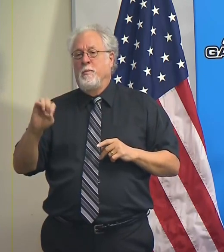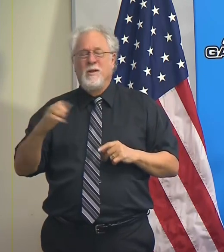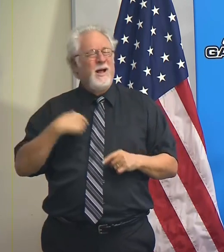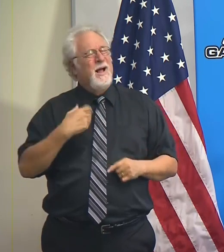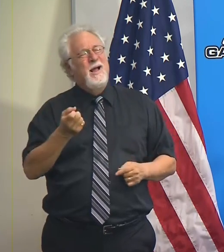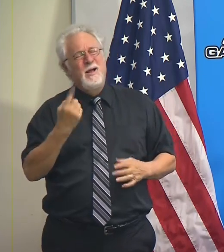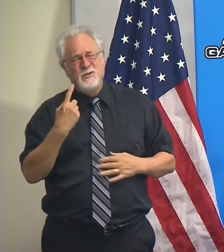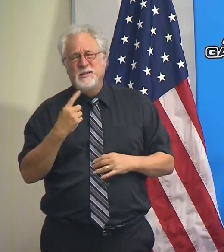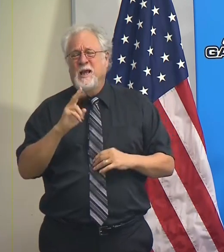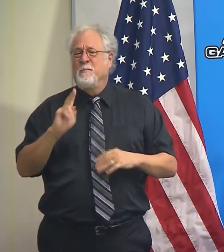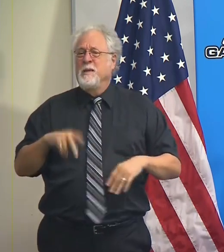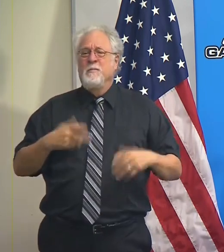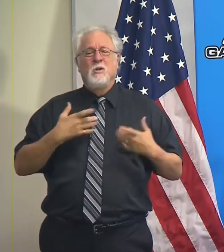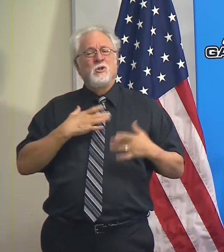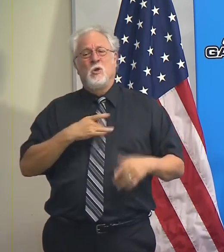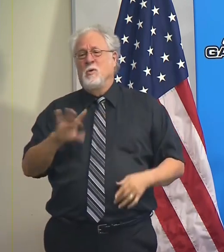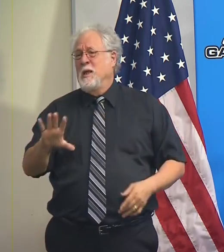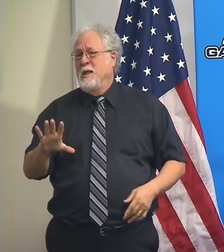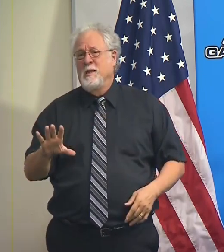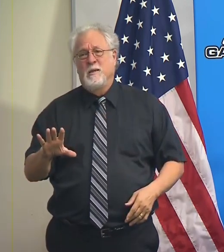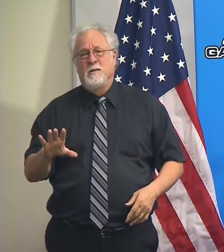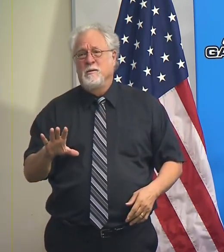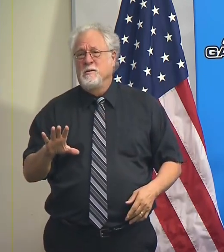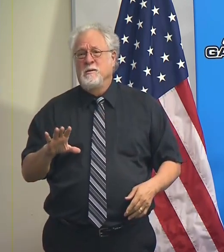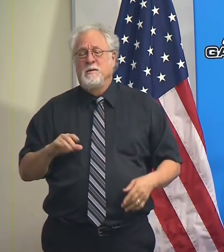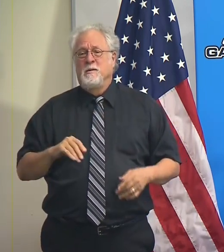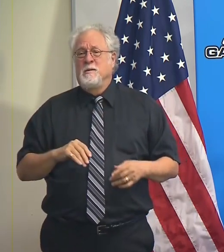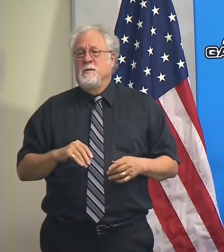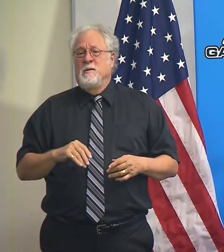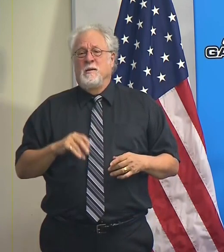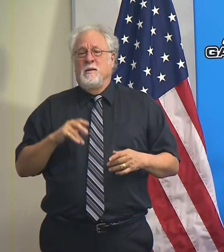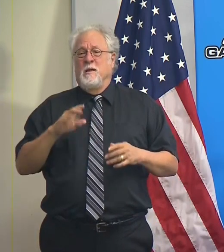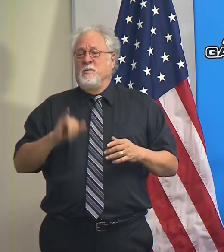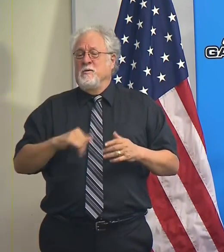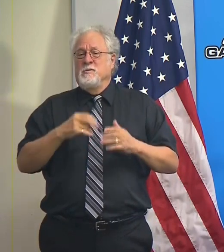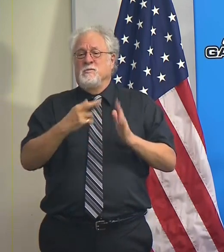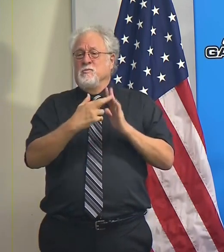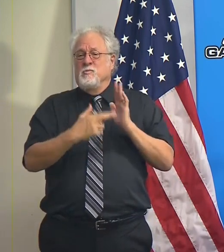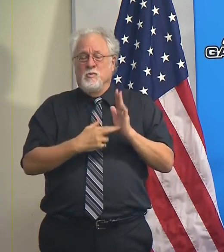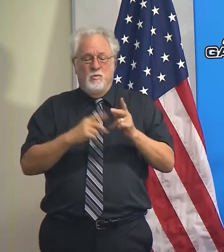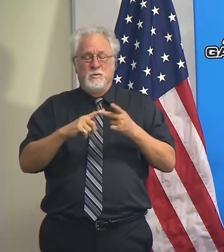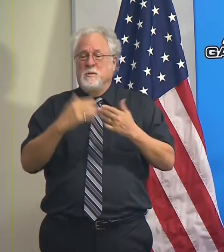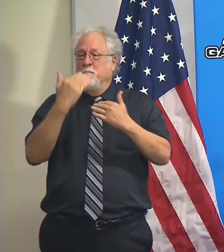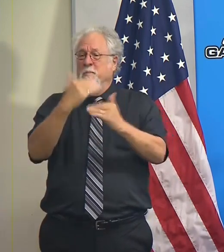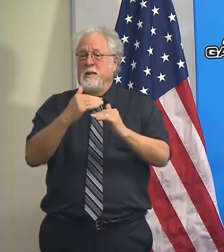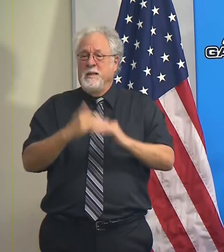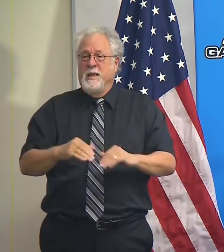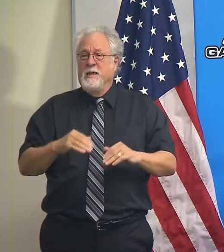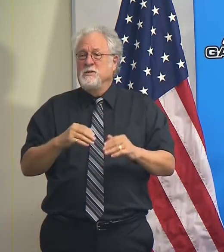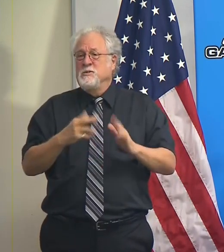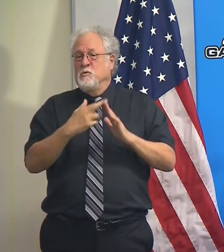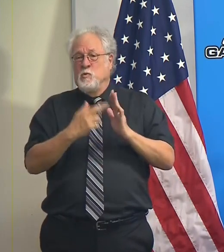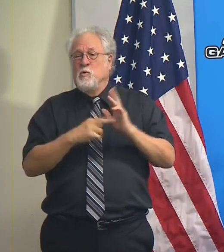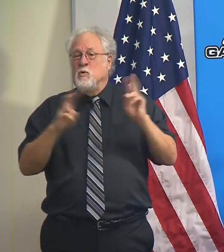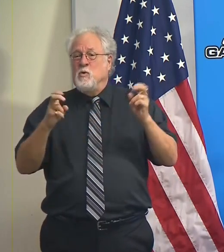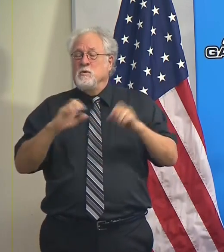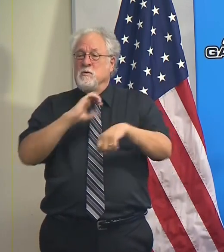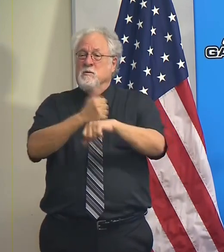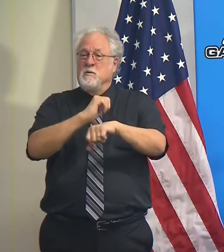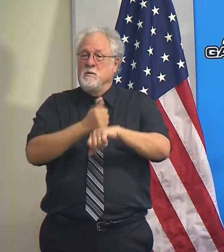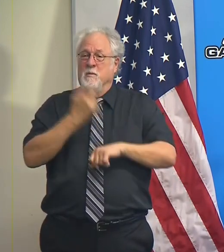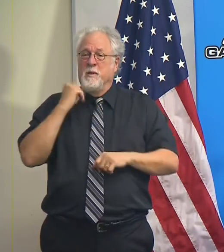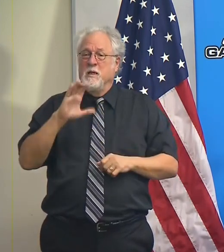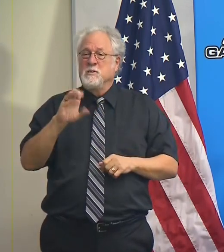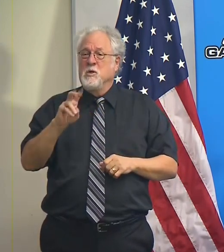understand that people don't like the protocols, the mitigation measures, the restrictions that are in place because of